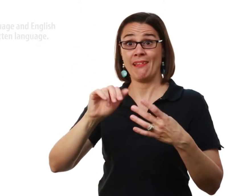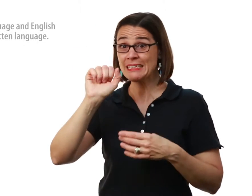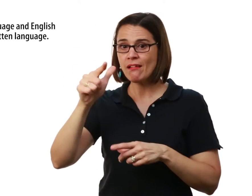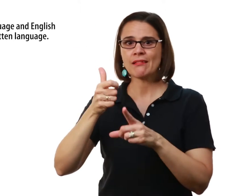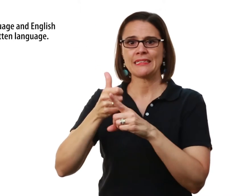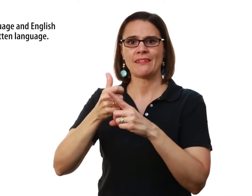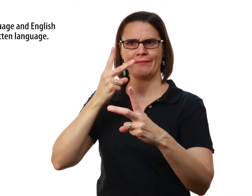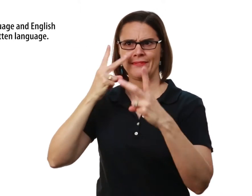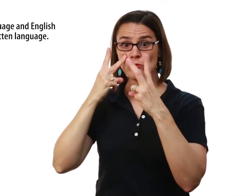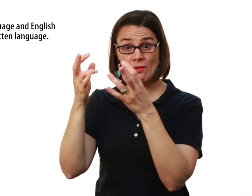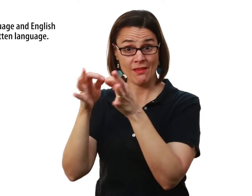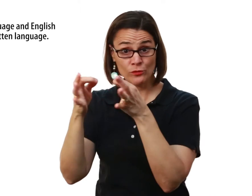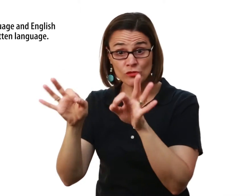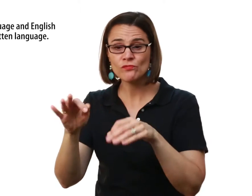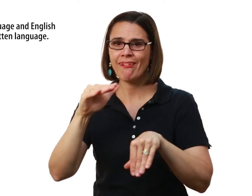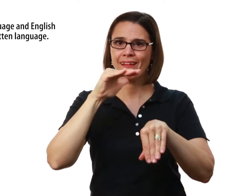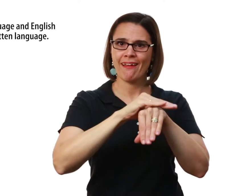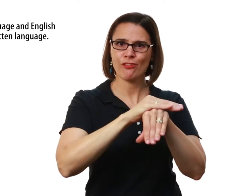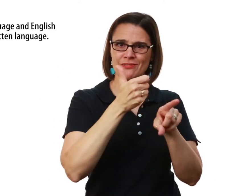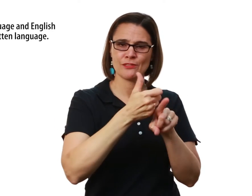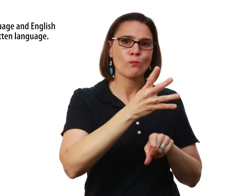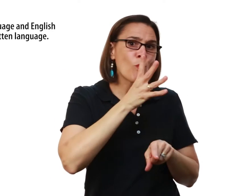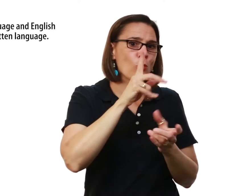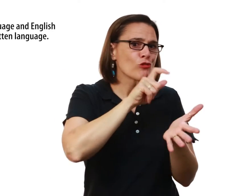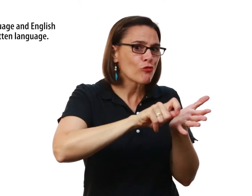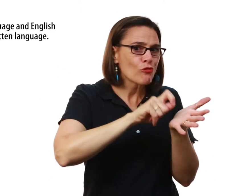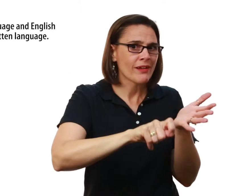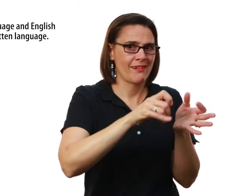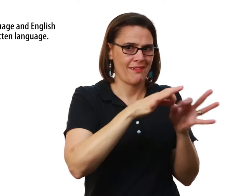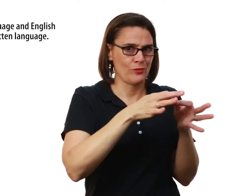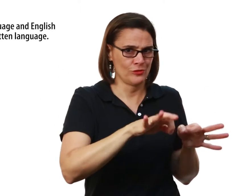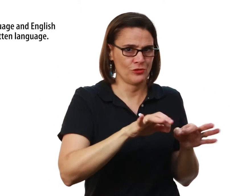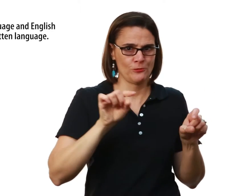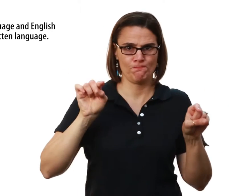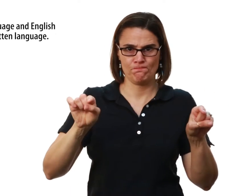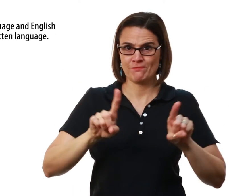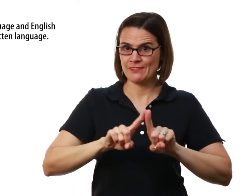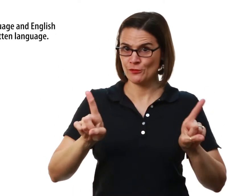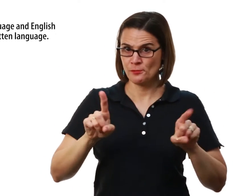ASL is a visual language And English is a spoken or written language And they are different